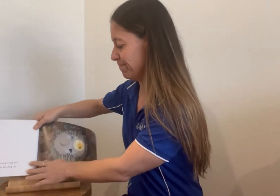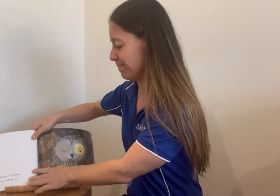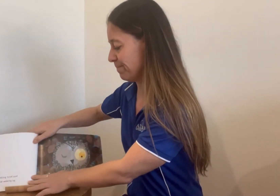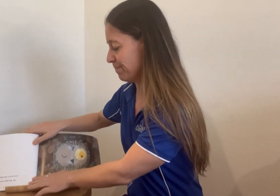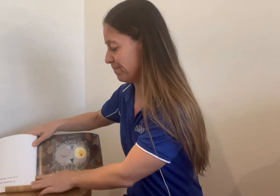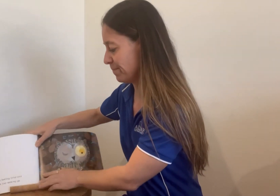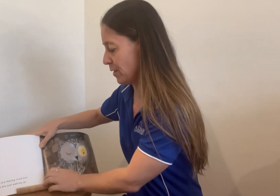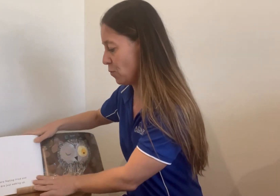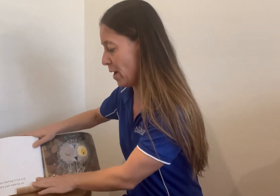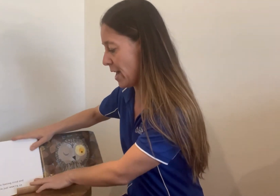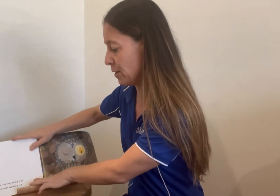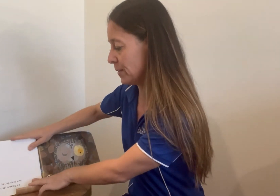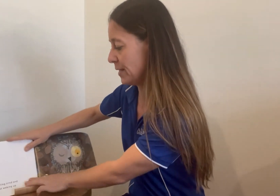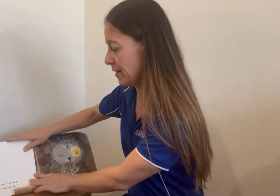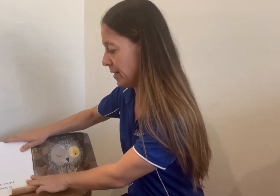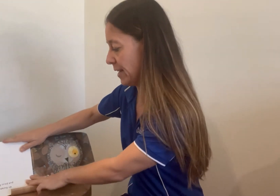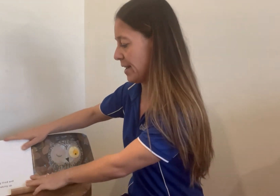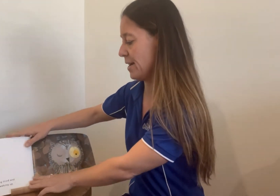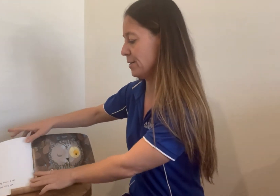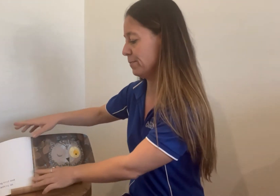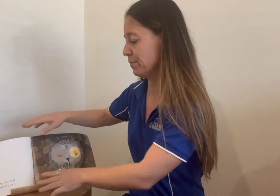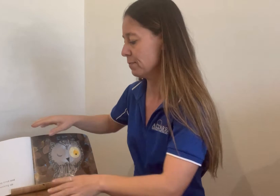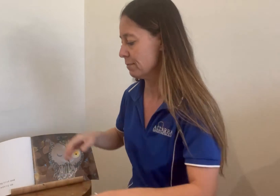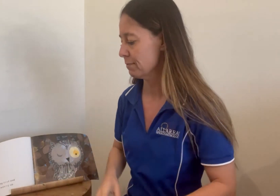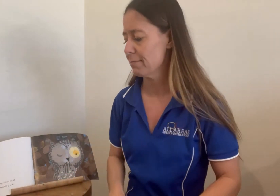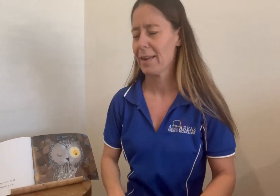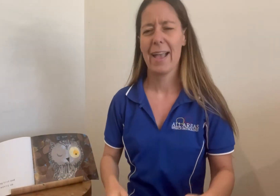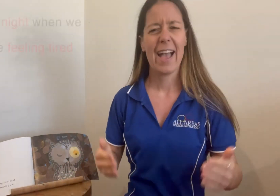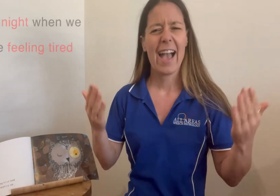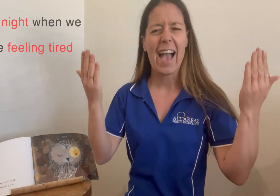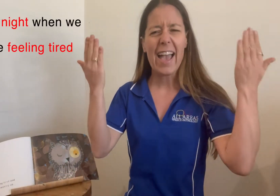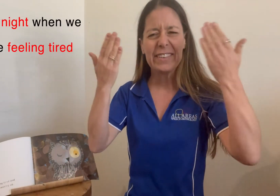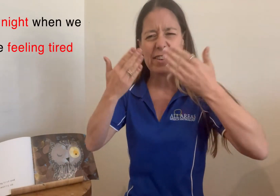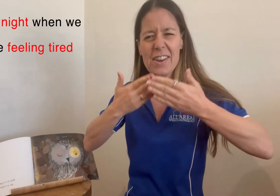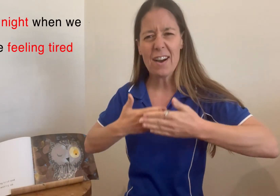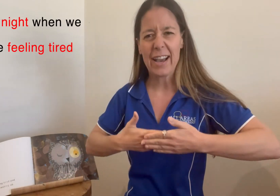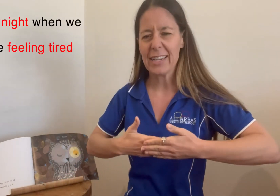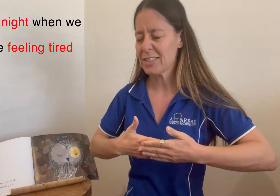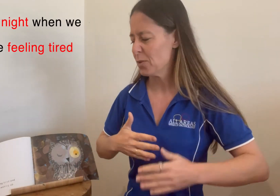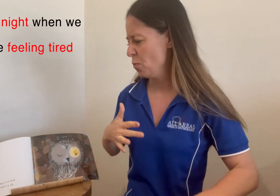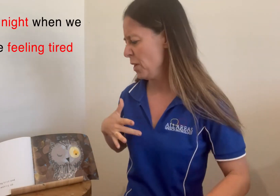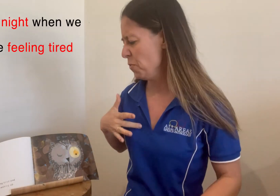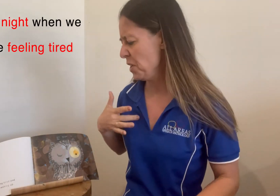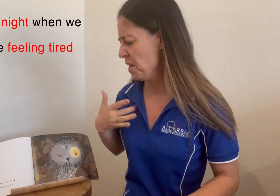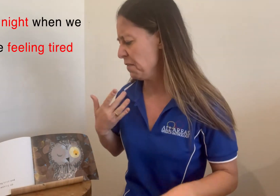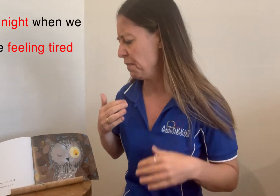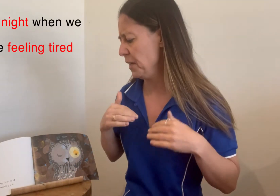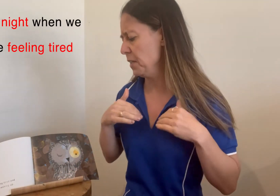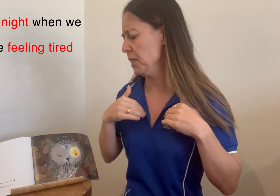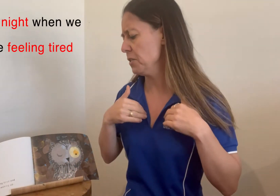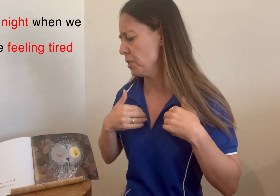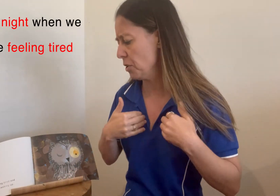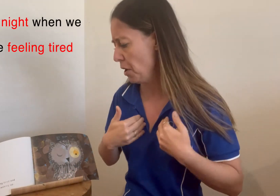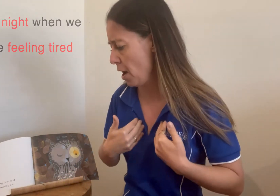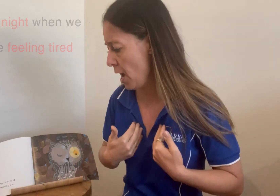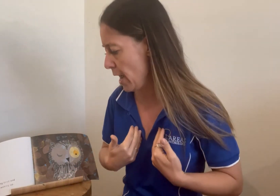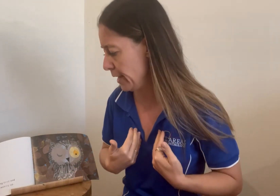Wow, said the owl. At night, when we are feeling tired